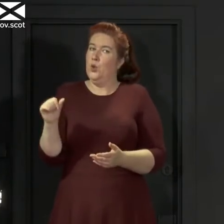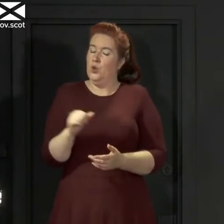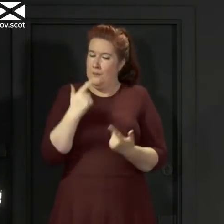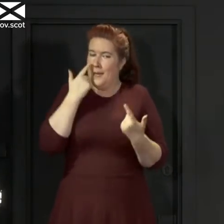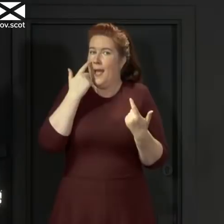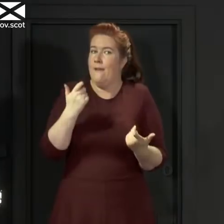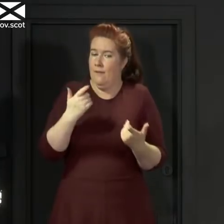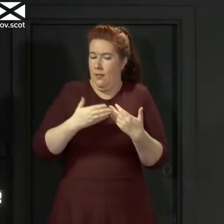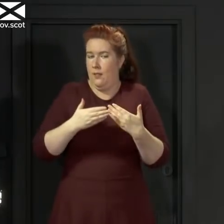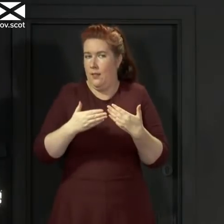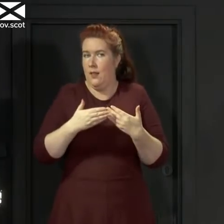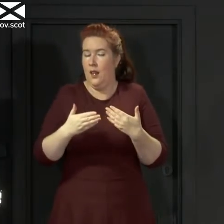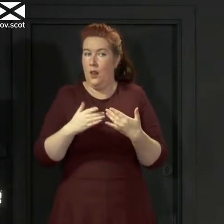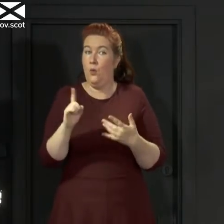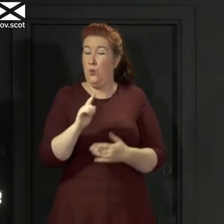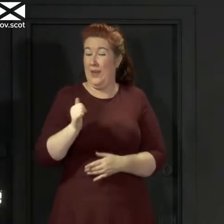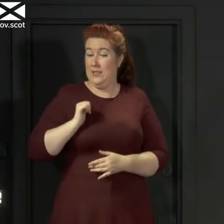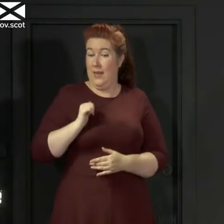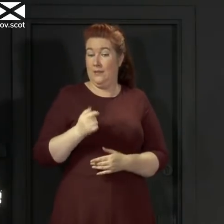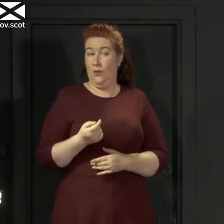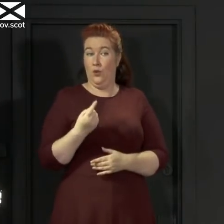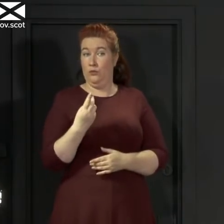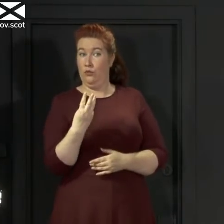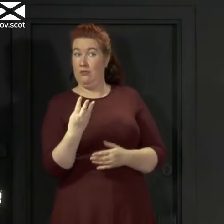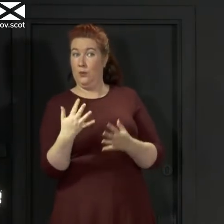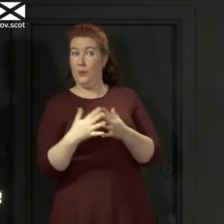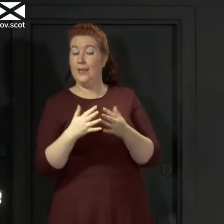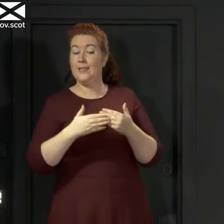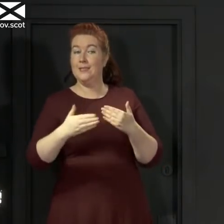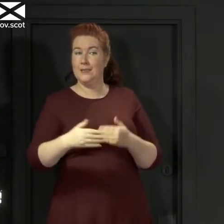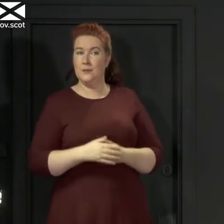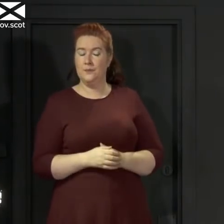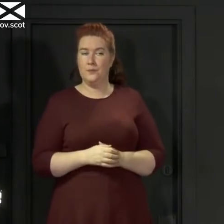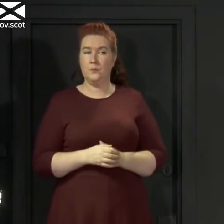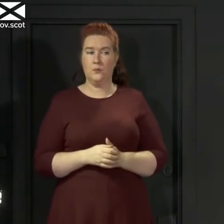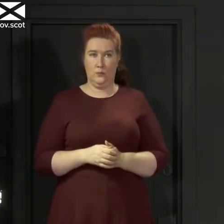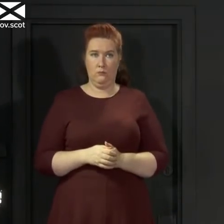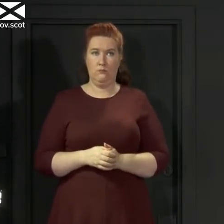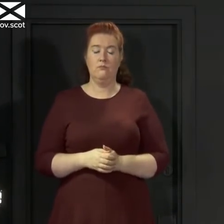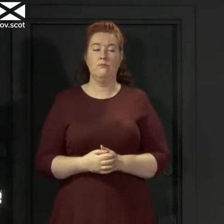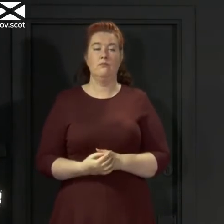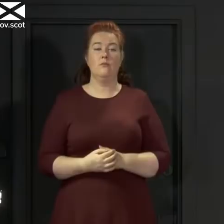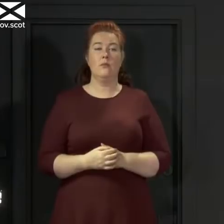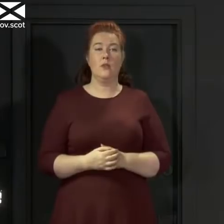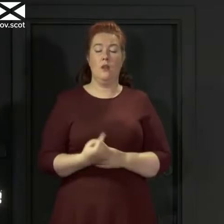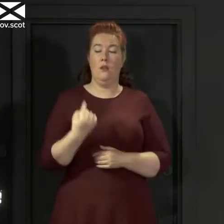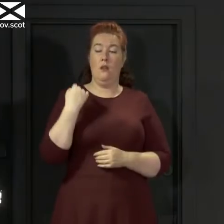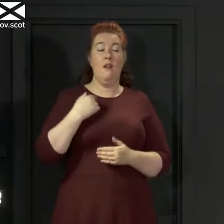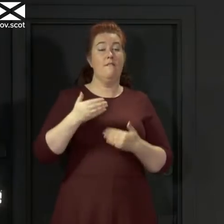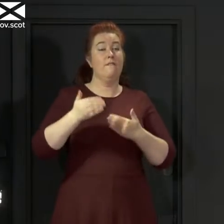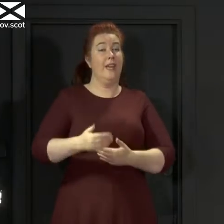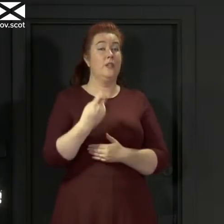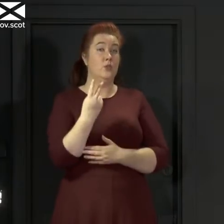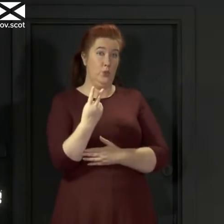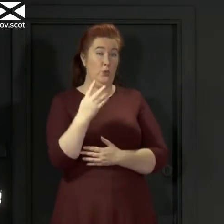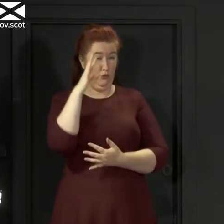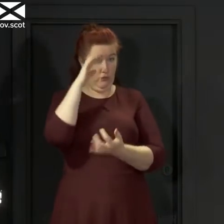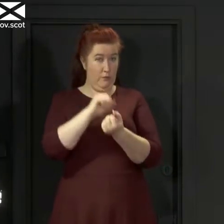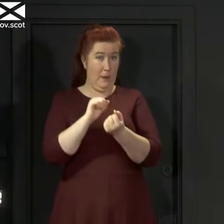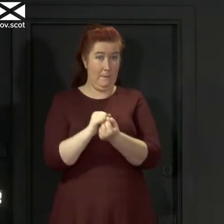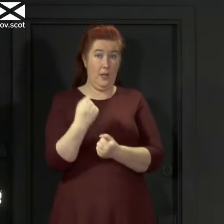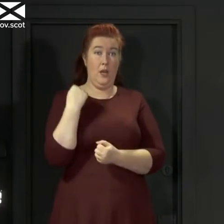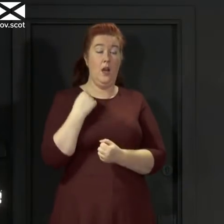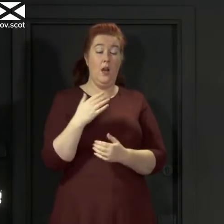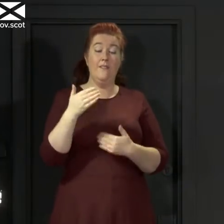what we might expect for the next few weeks. Phase two of our emergence from lockdown, you will recall, took